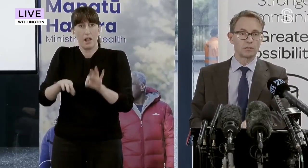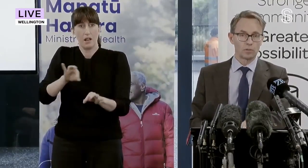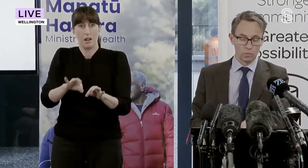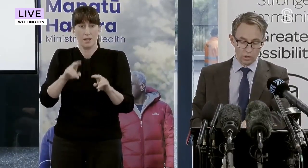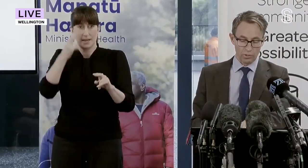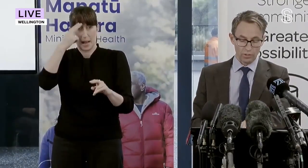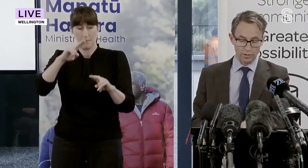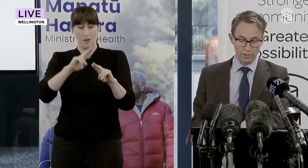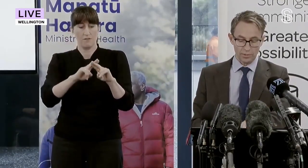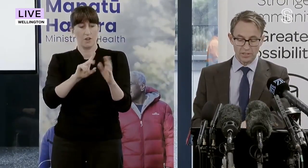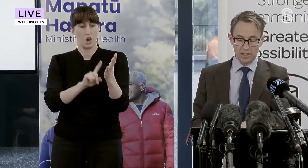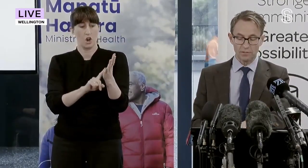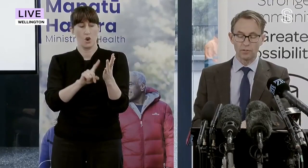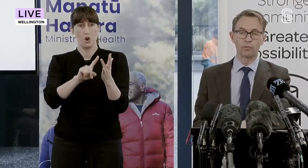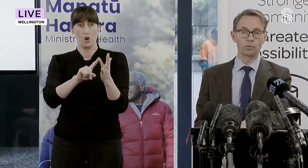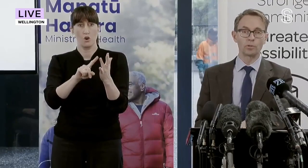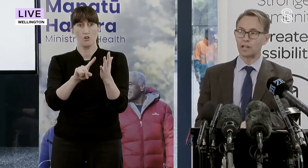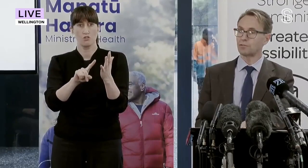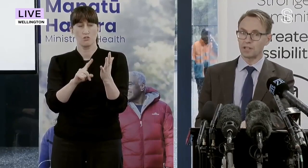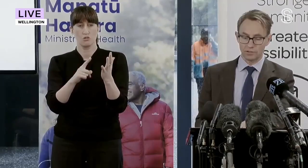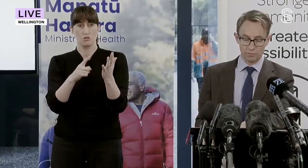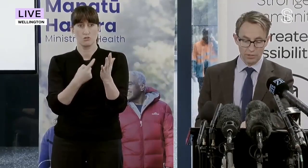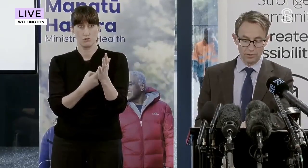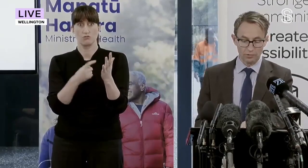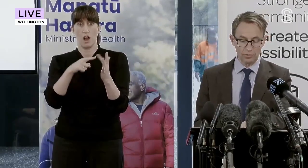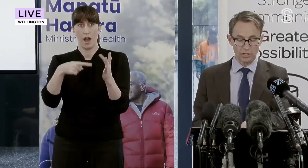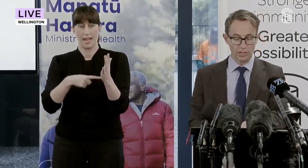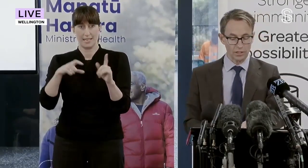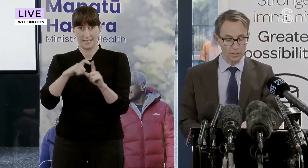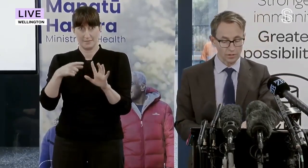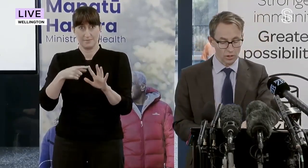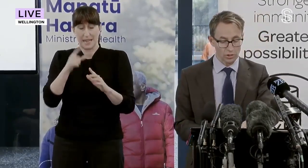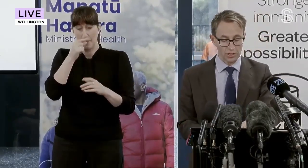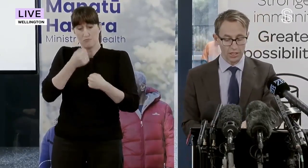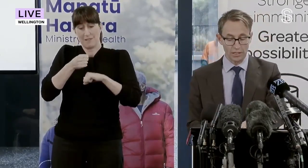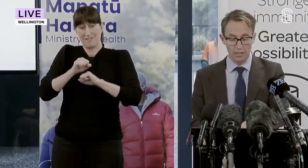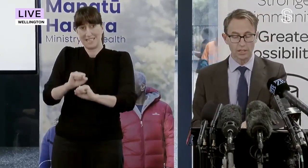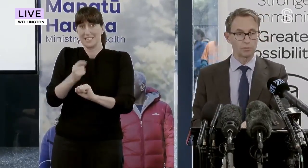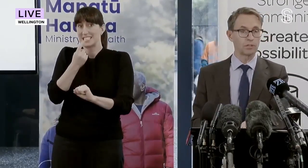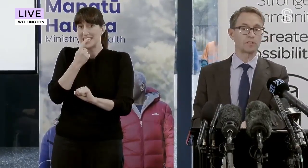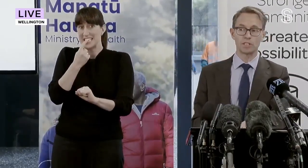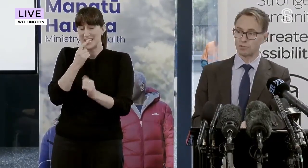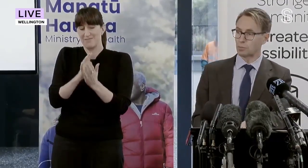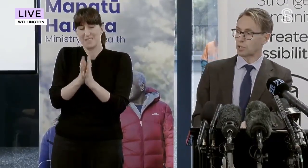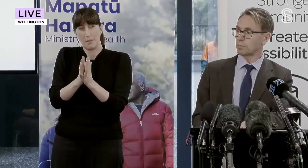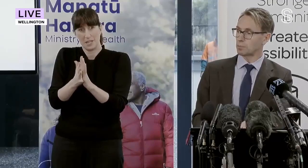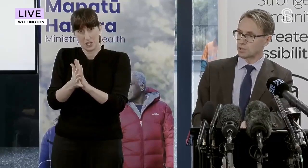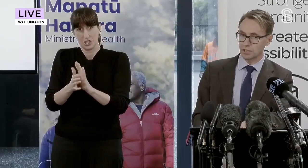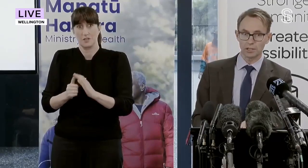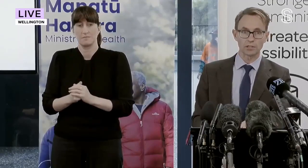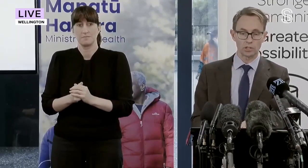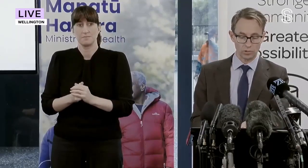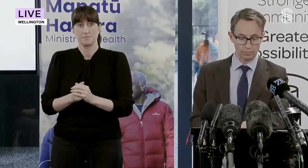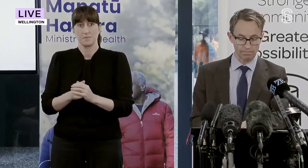well proven to be a safe, affordable and effective method of preventing tooth decay that benefits everybody, but